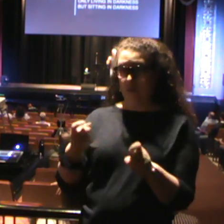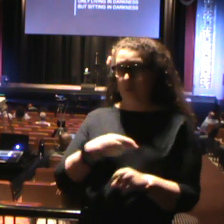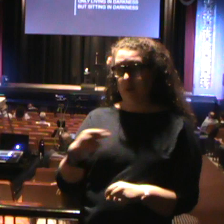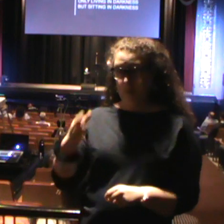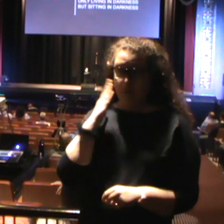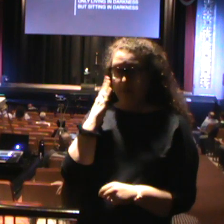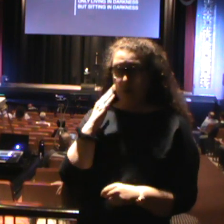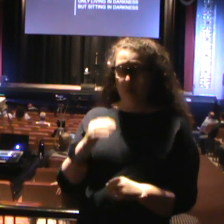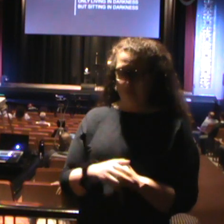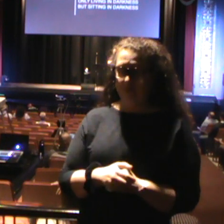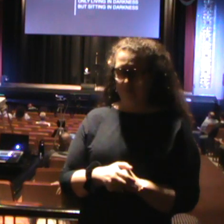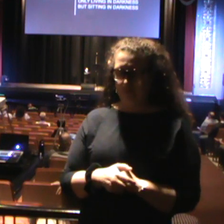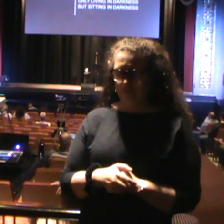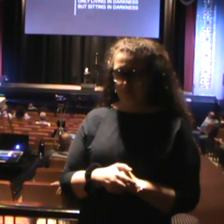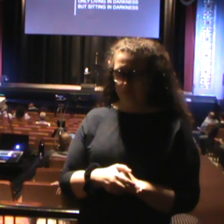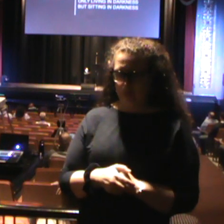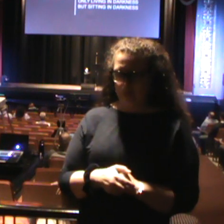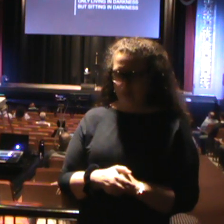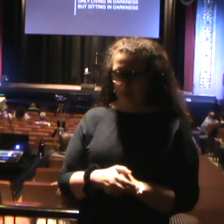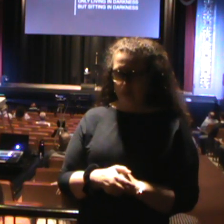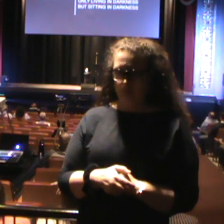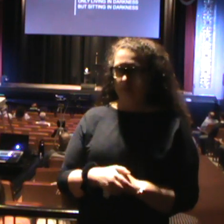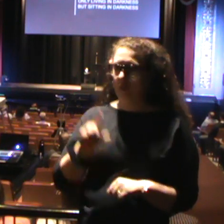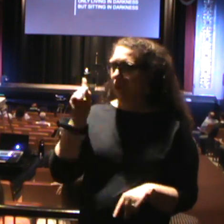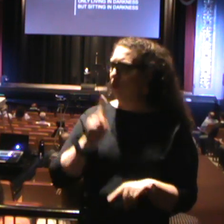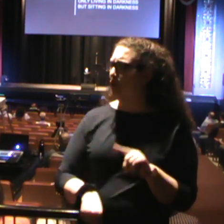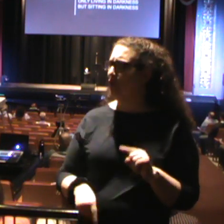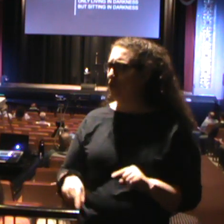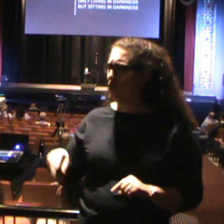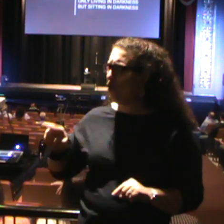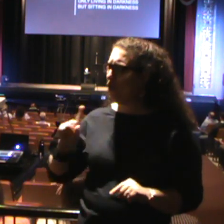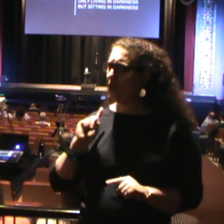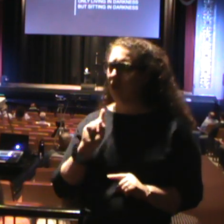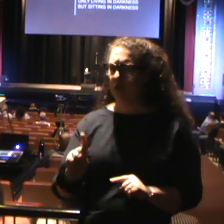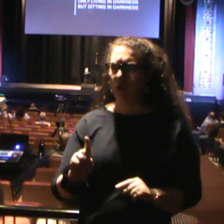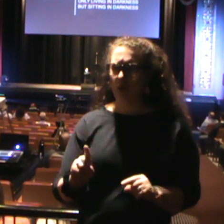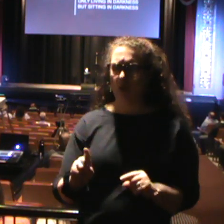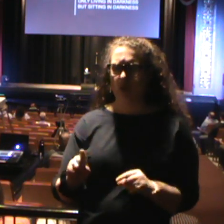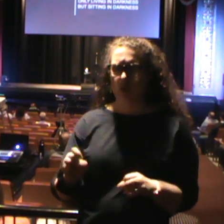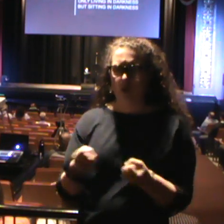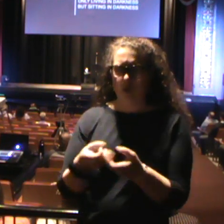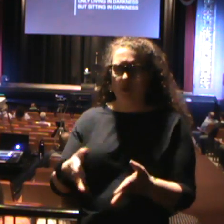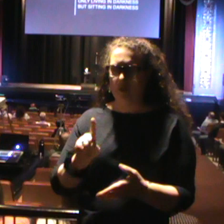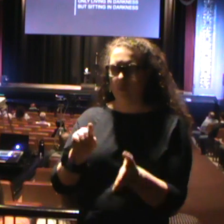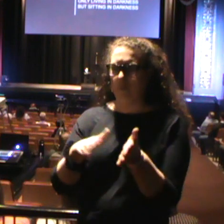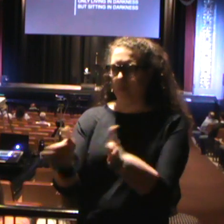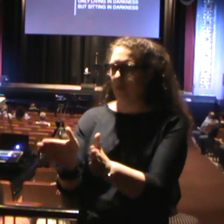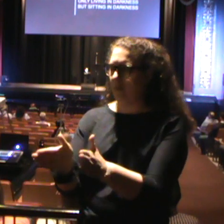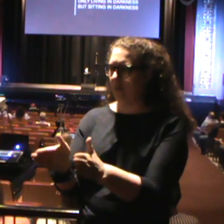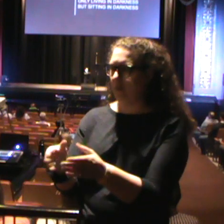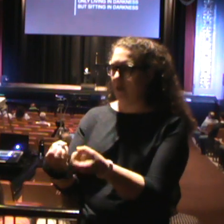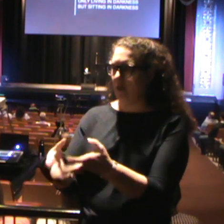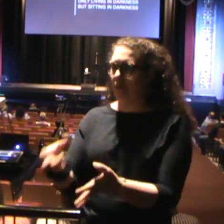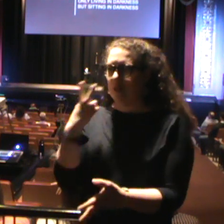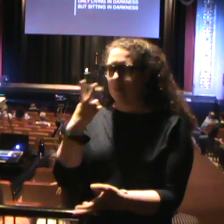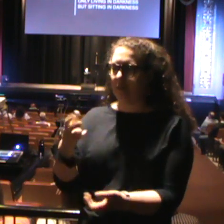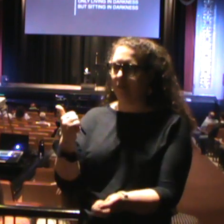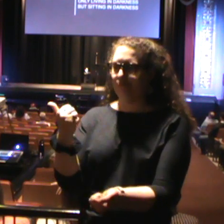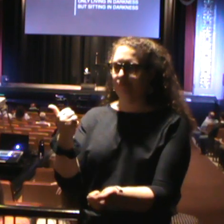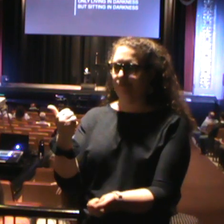here from the beginning, you know what I'm saying. You couldn't walk within a block of here without seeing a drug deal take place,